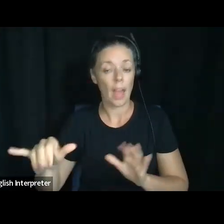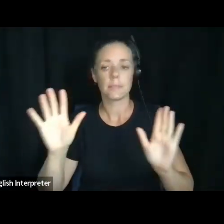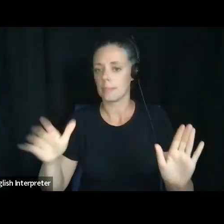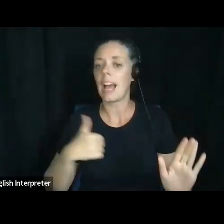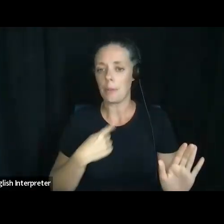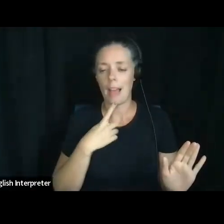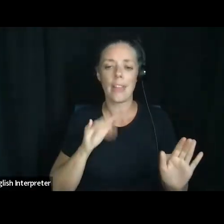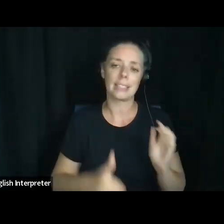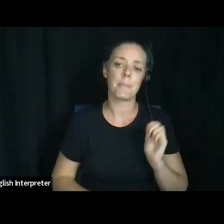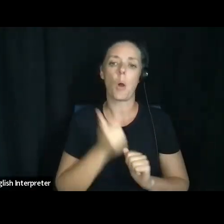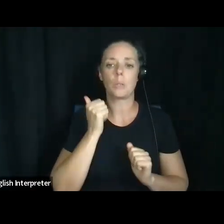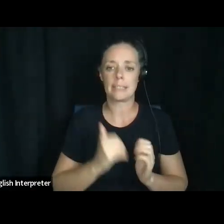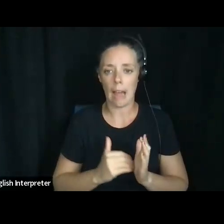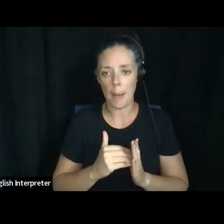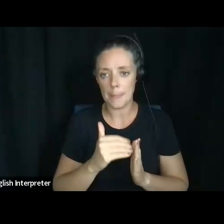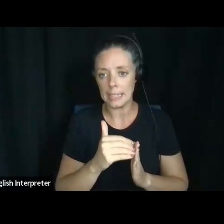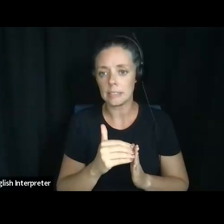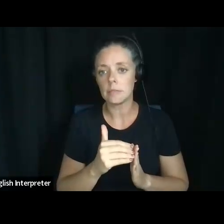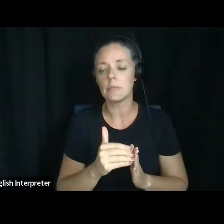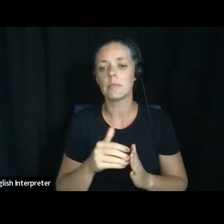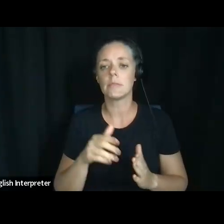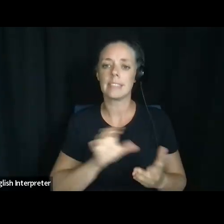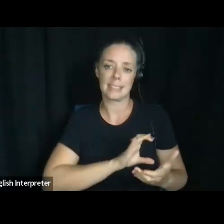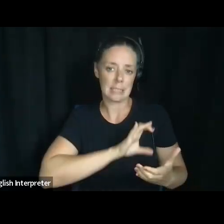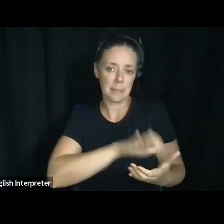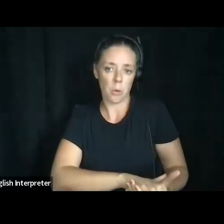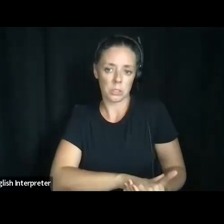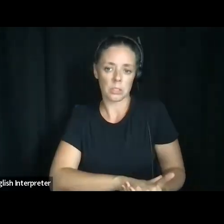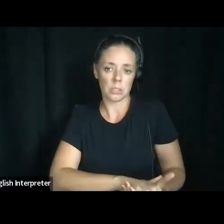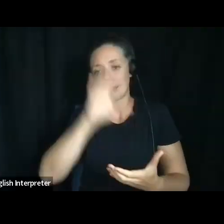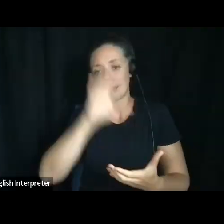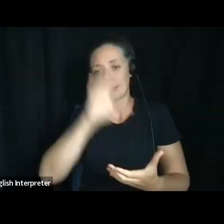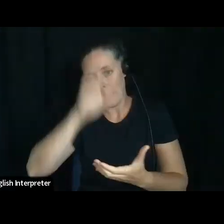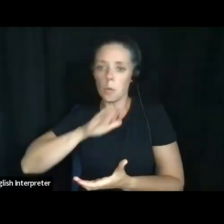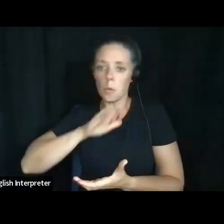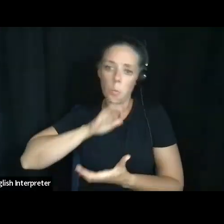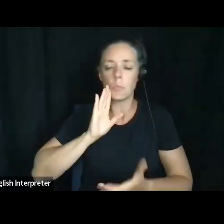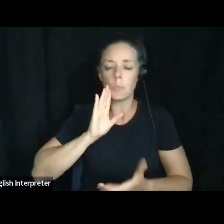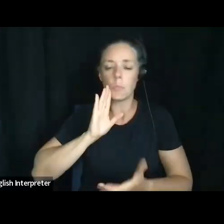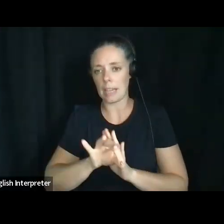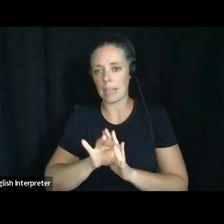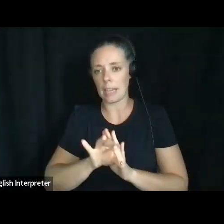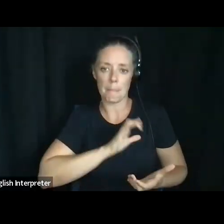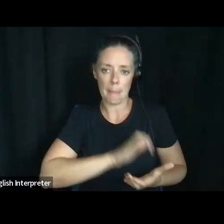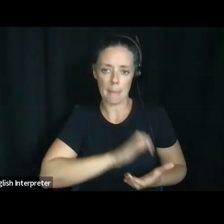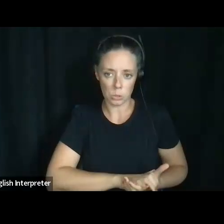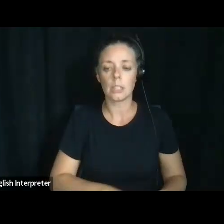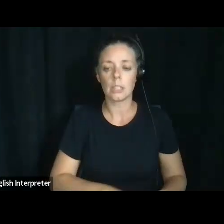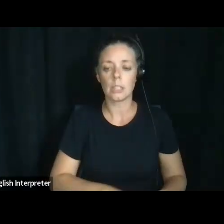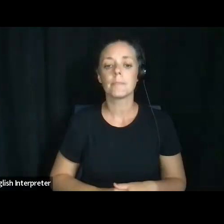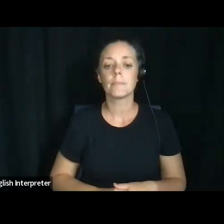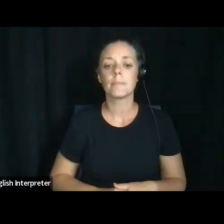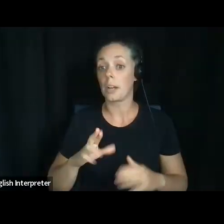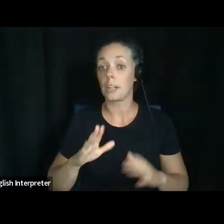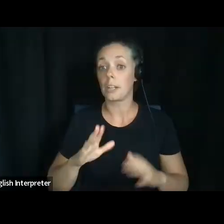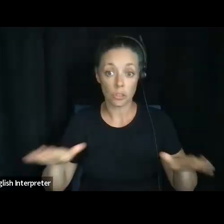common is the person's spouse. A lot of times people will choose their children or their best friend,